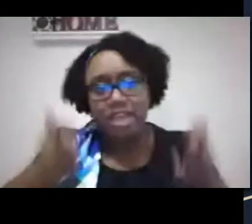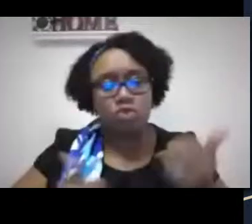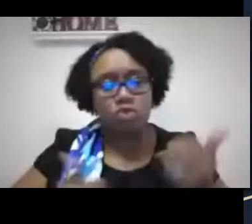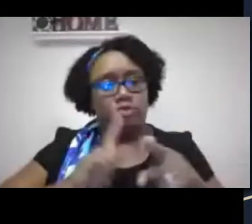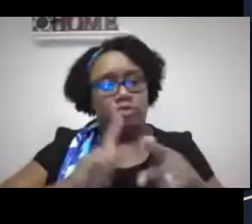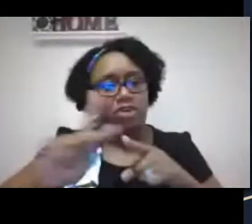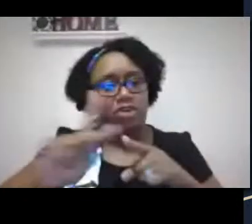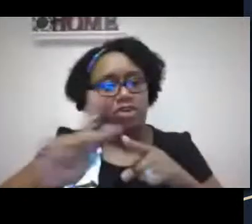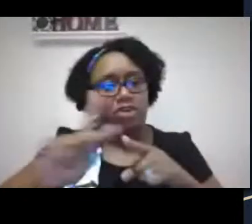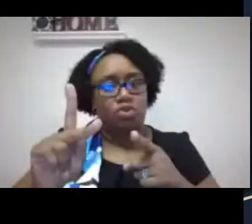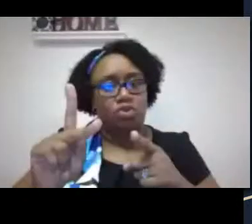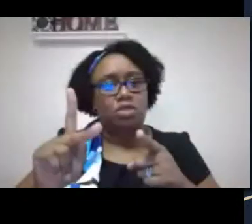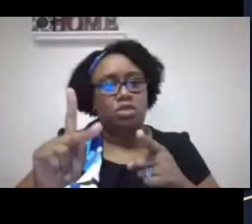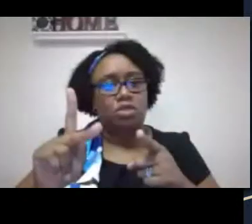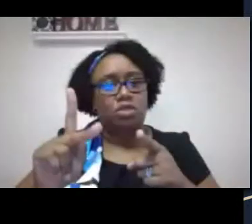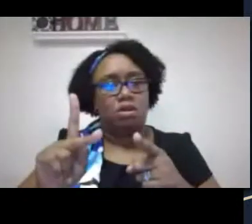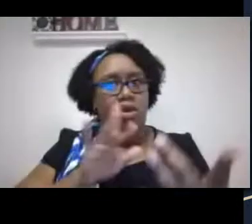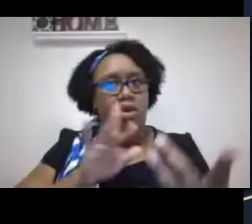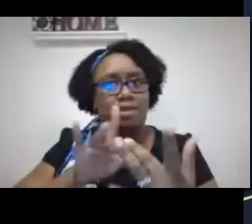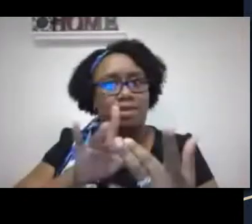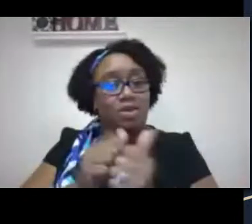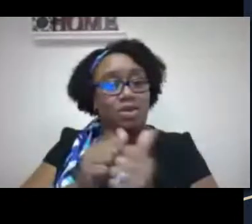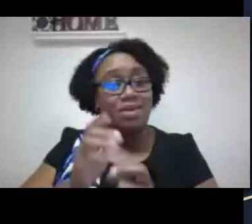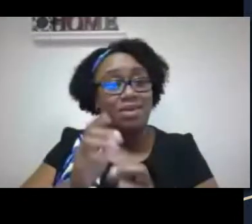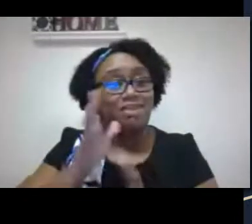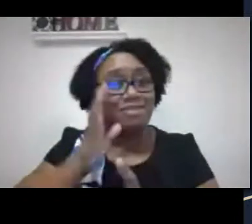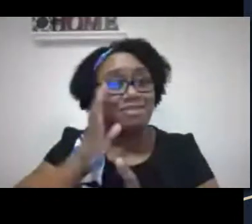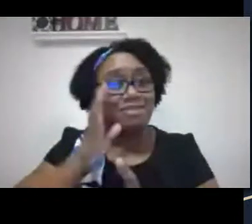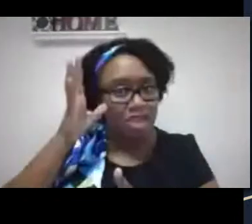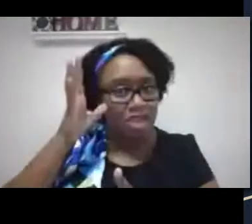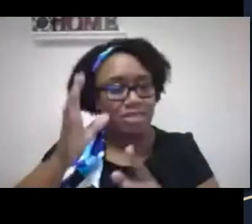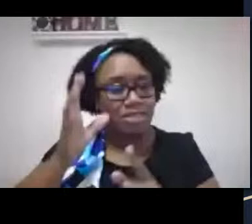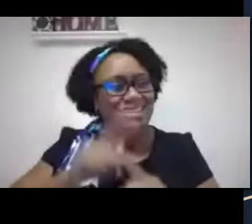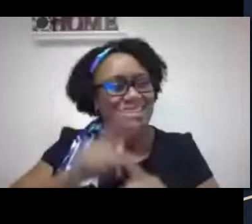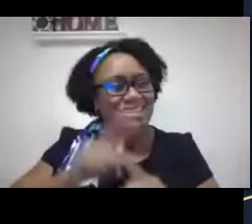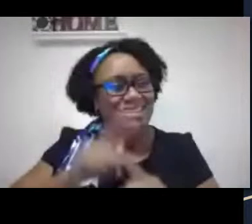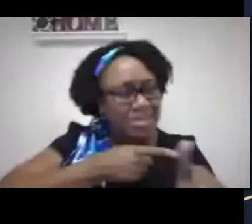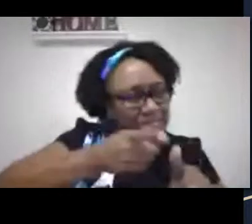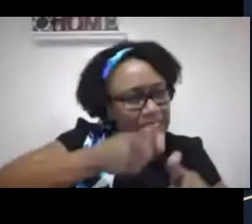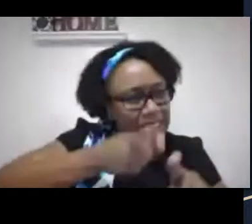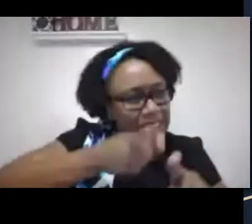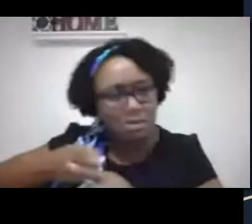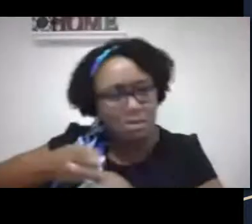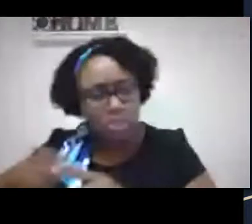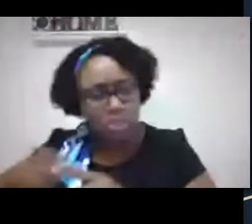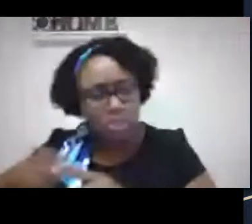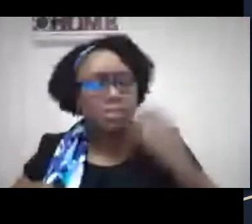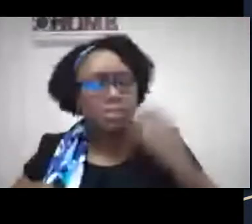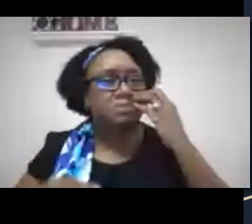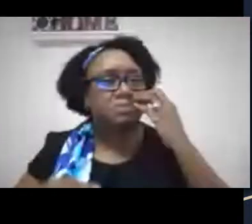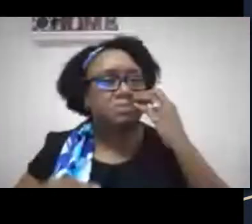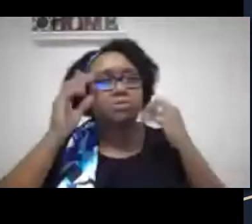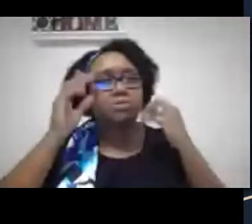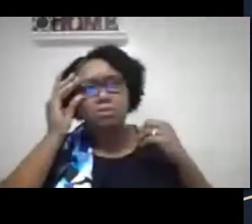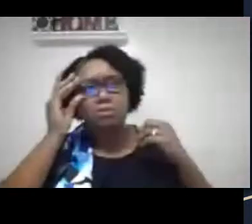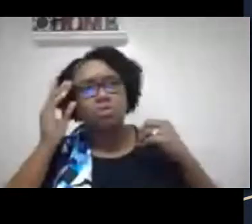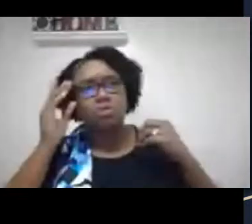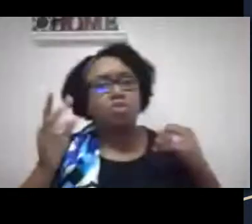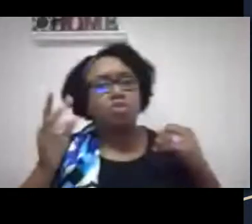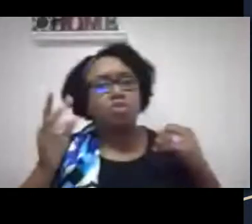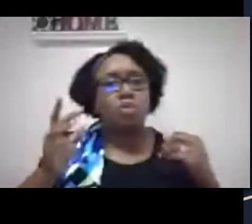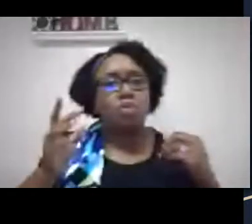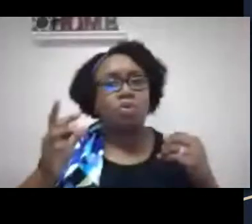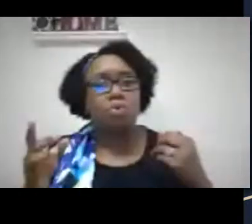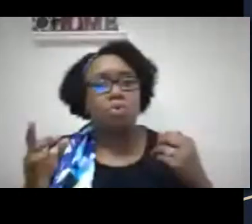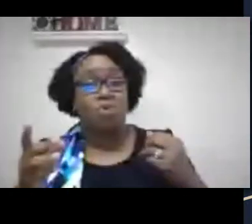Really, the medical model focuses on which professional is in touch with